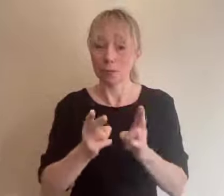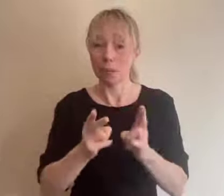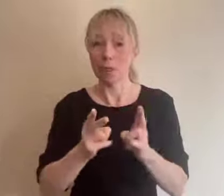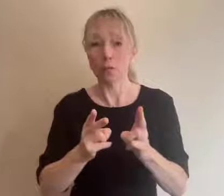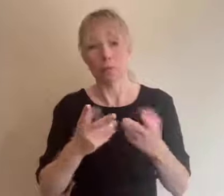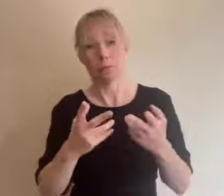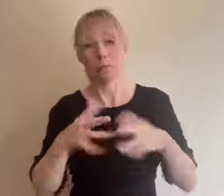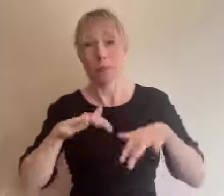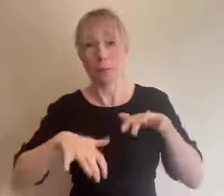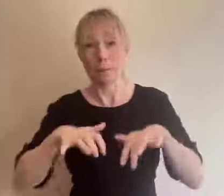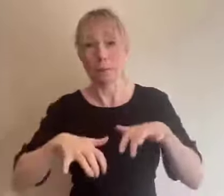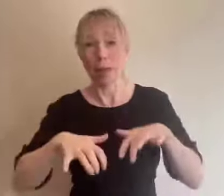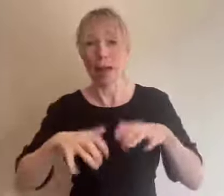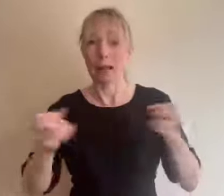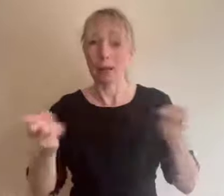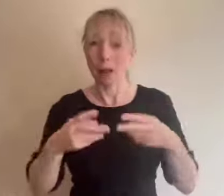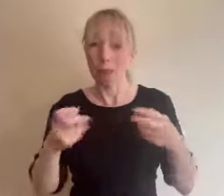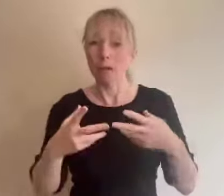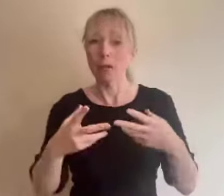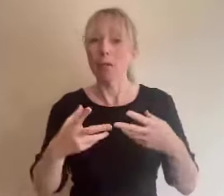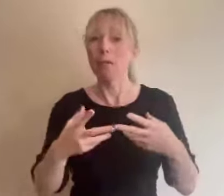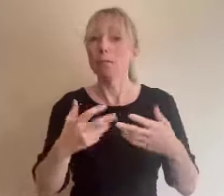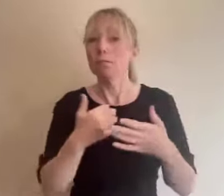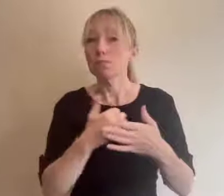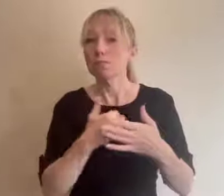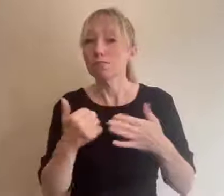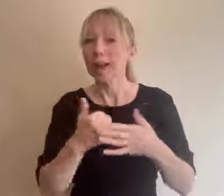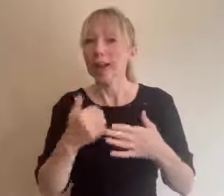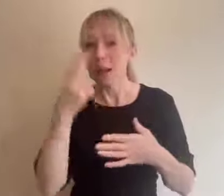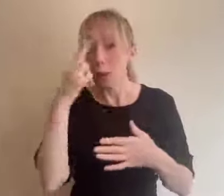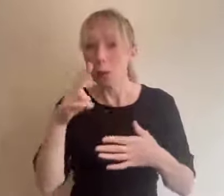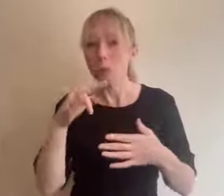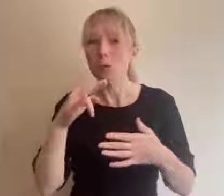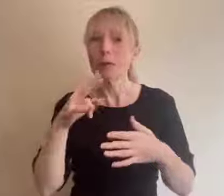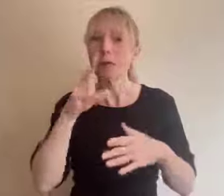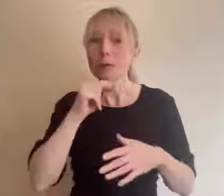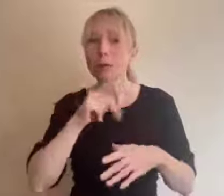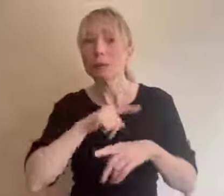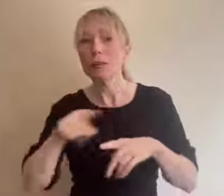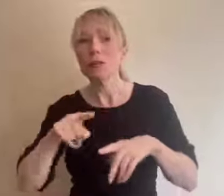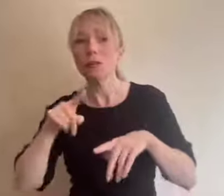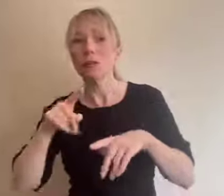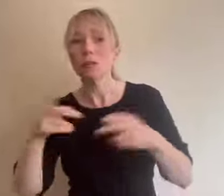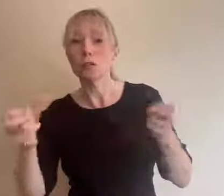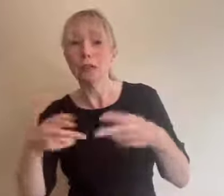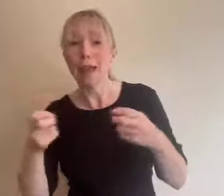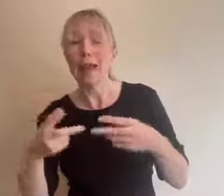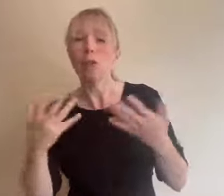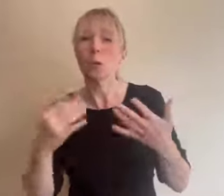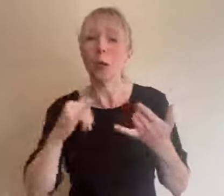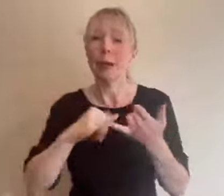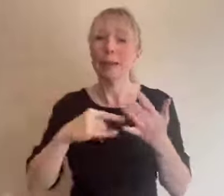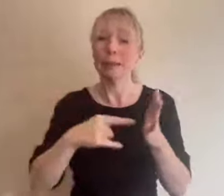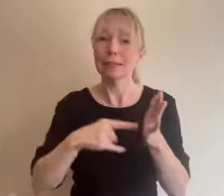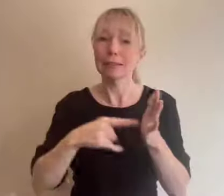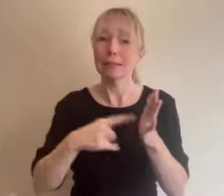palantypists often also called speech to text reporters or sttr scripts and